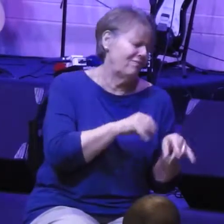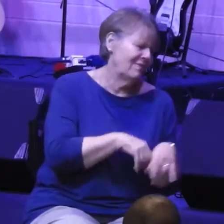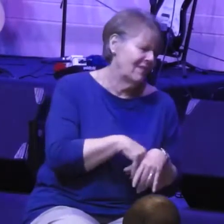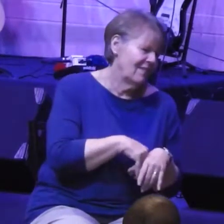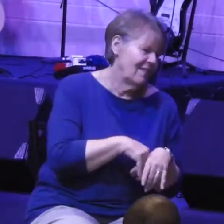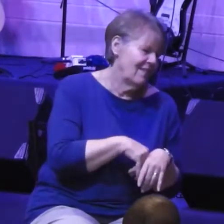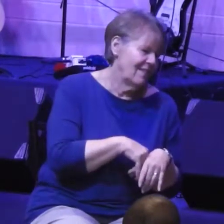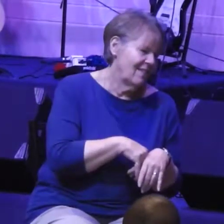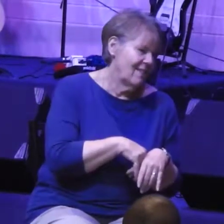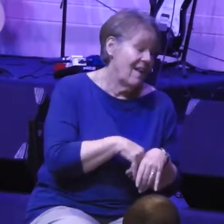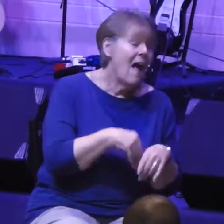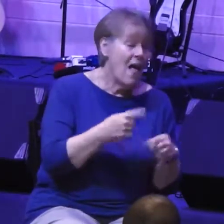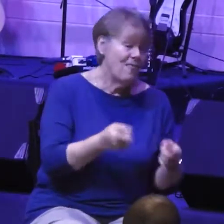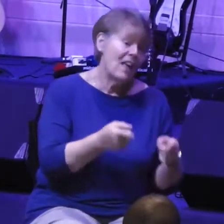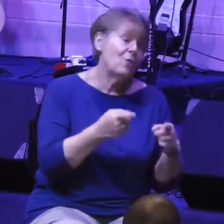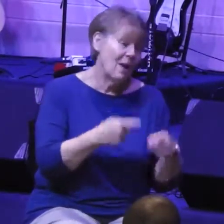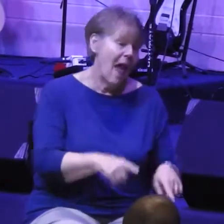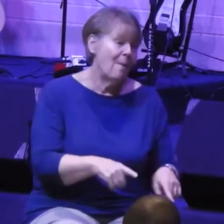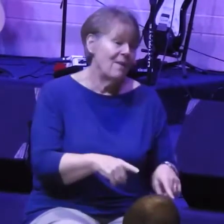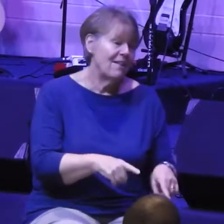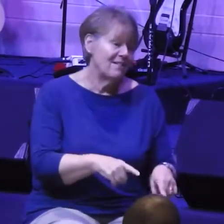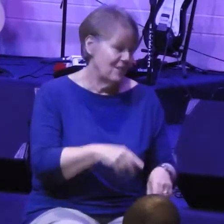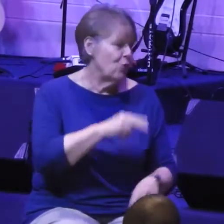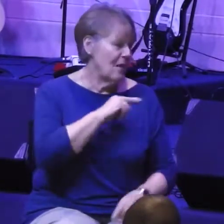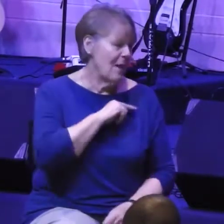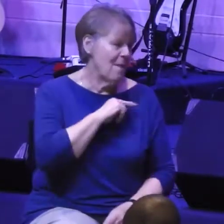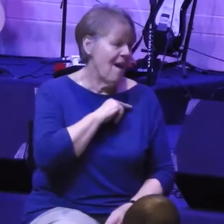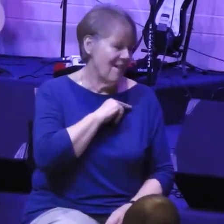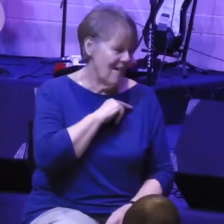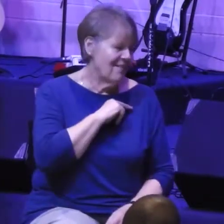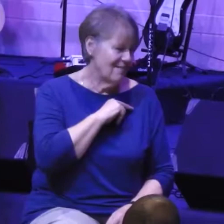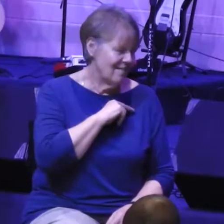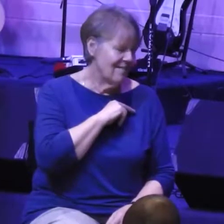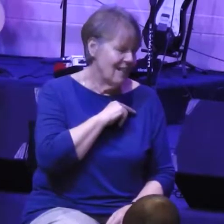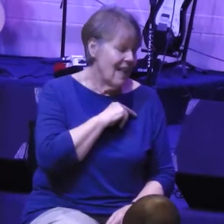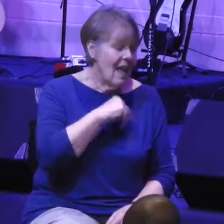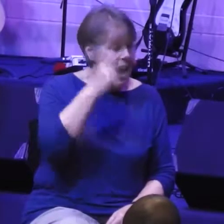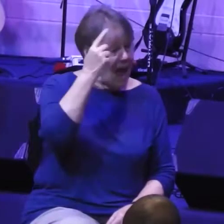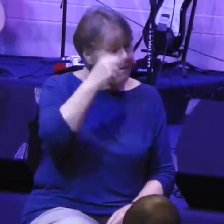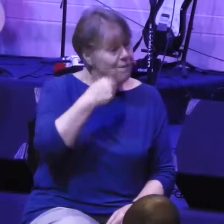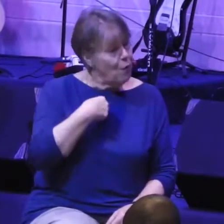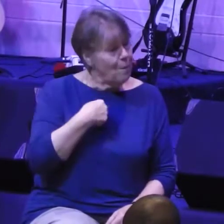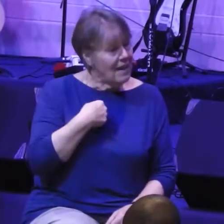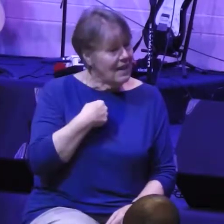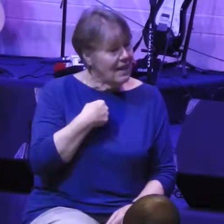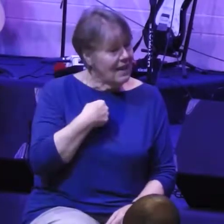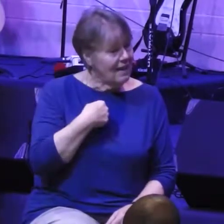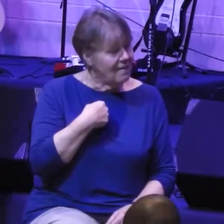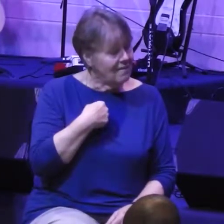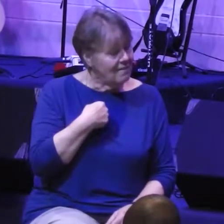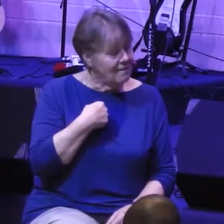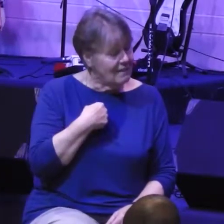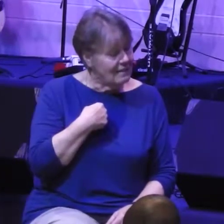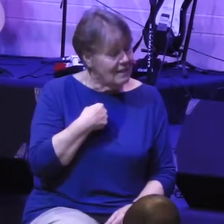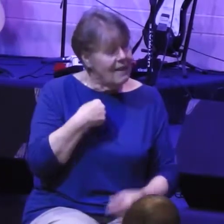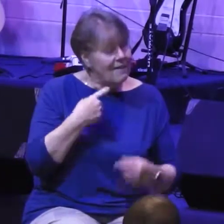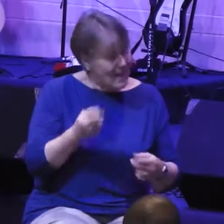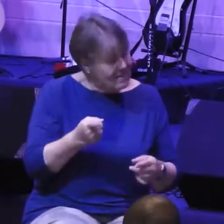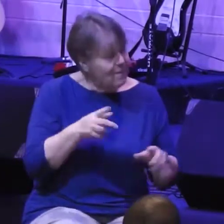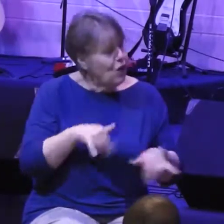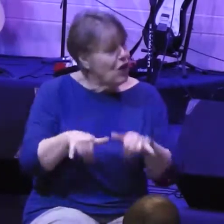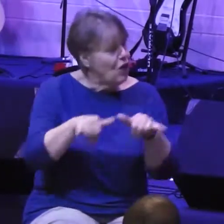Sure enough, that was the first thing that Nehemiah encountered and for me at least, it's a very common human